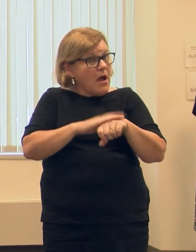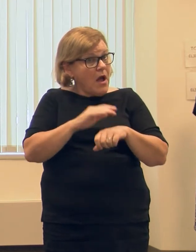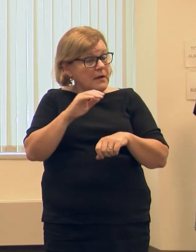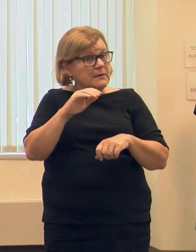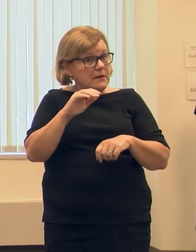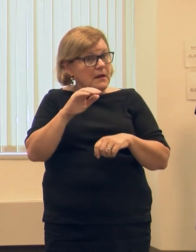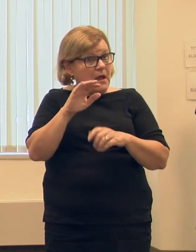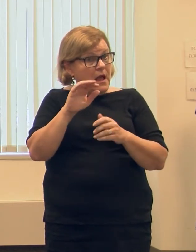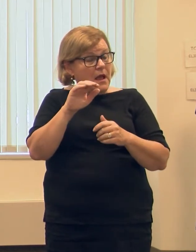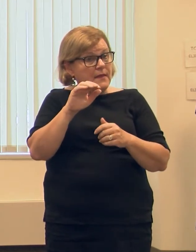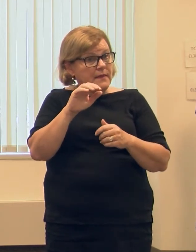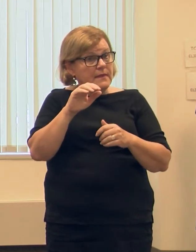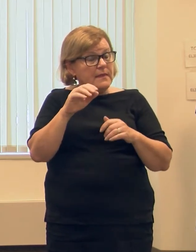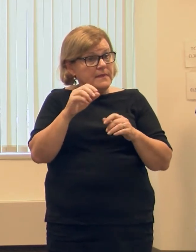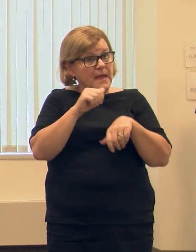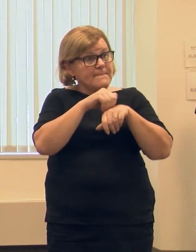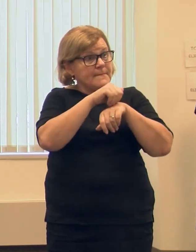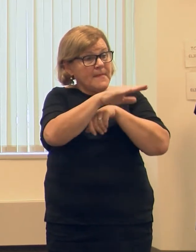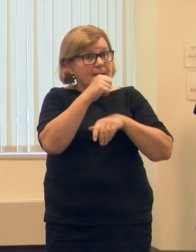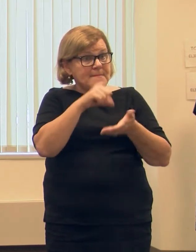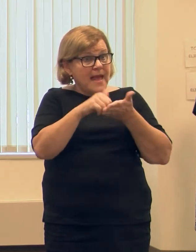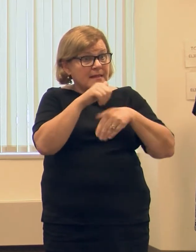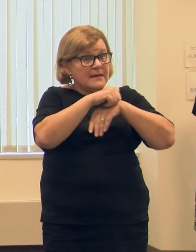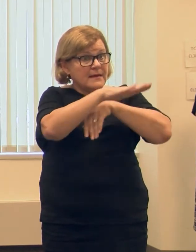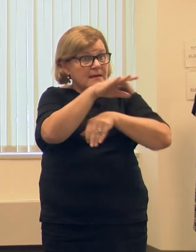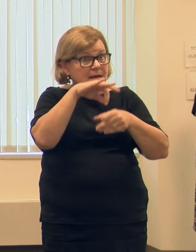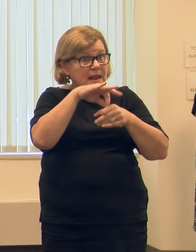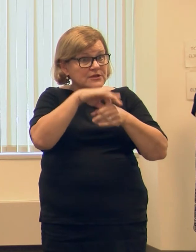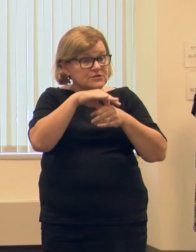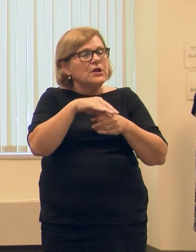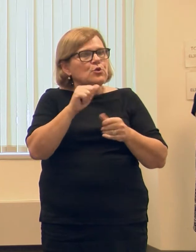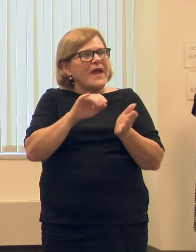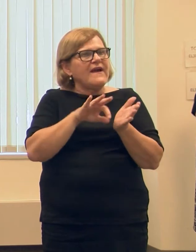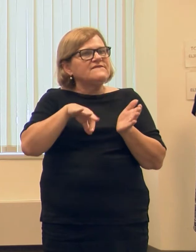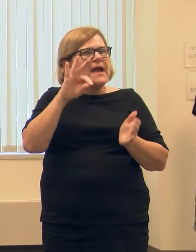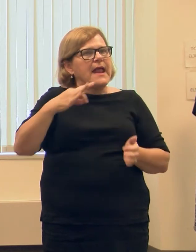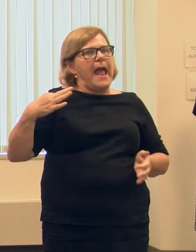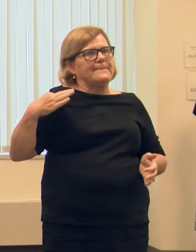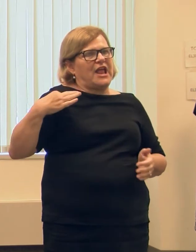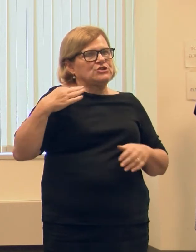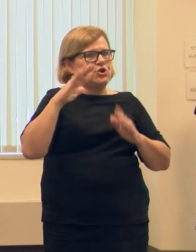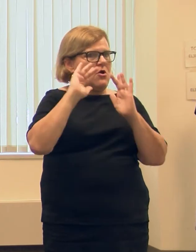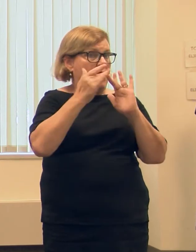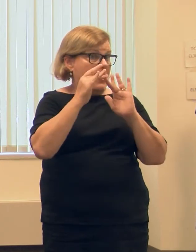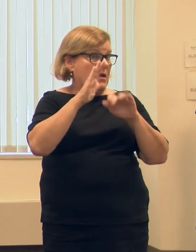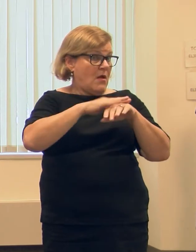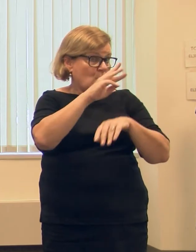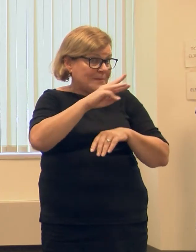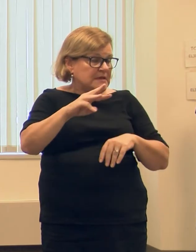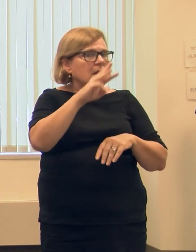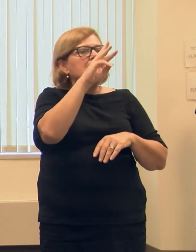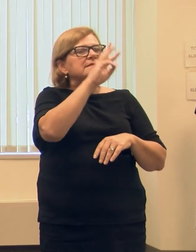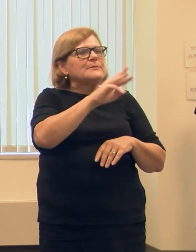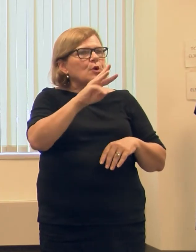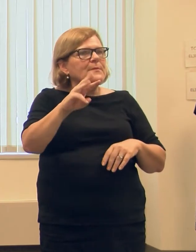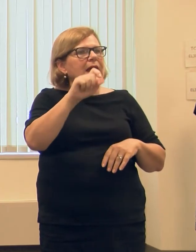AV counting board at the county, they can find the application online at our website, www